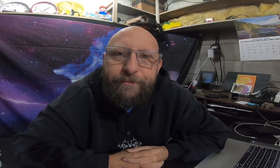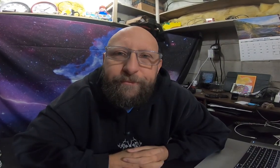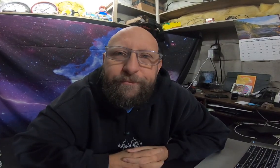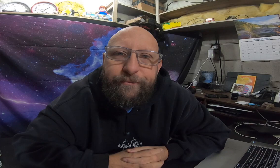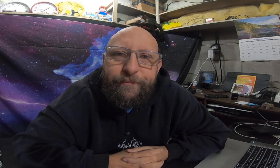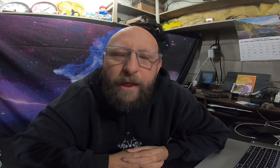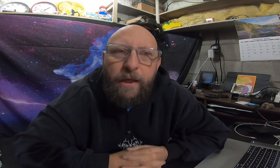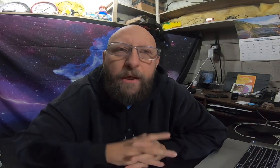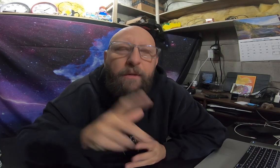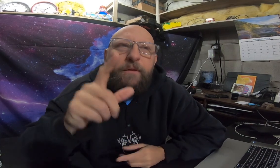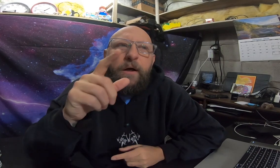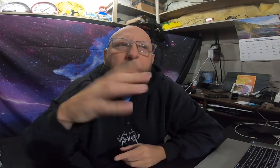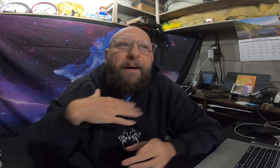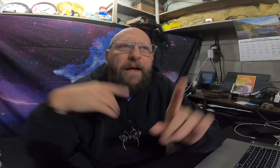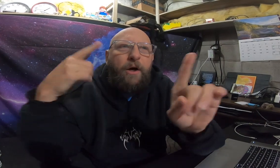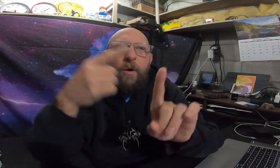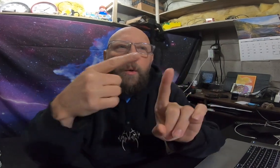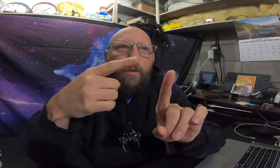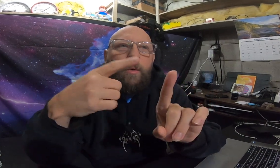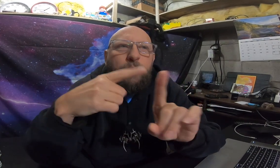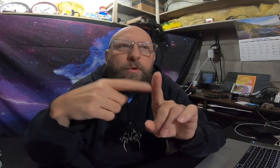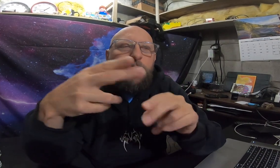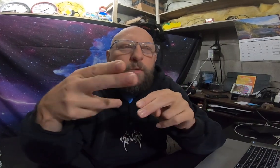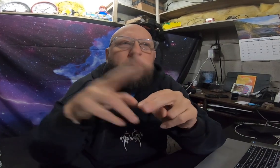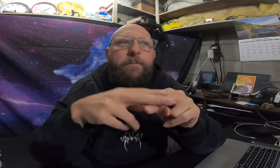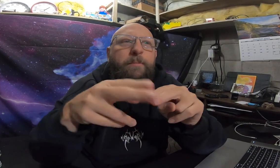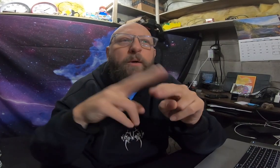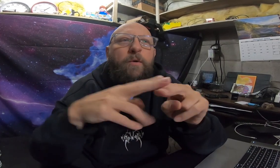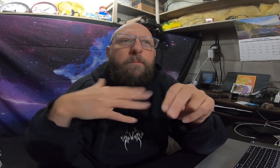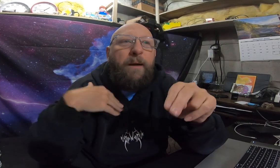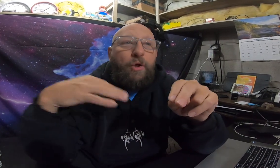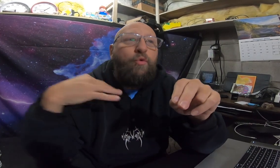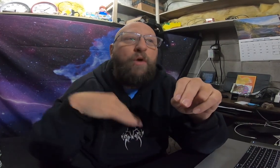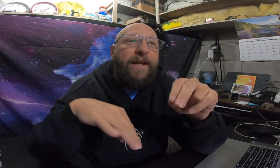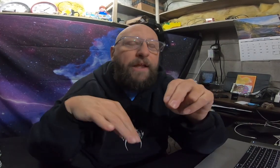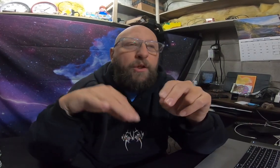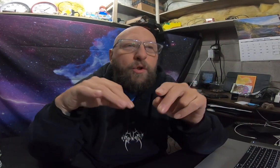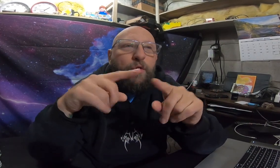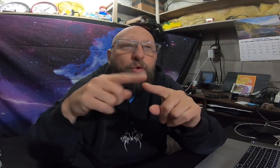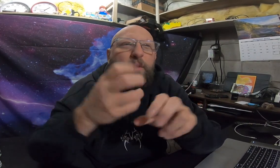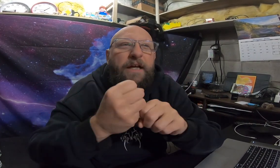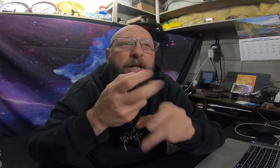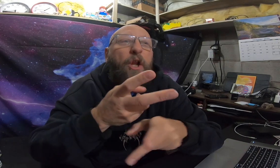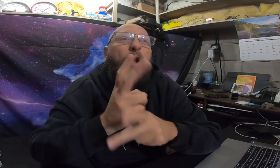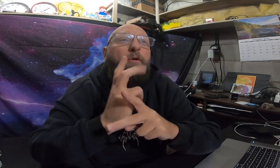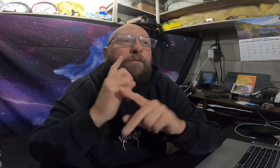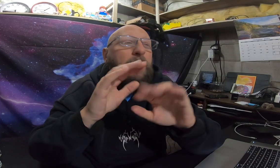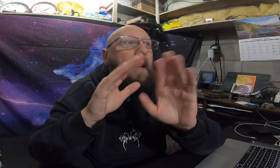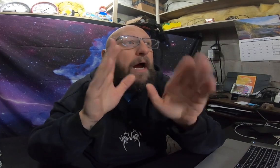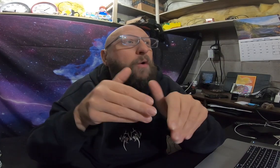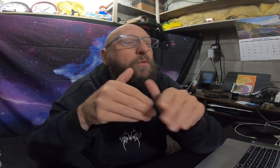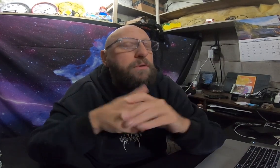yeah my goal to build my credit to get a loan for a house